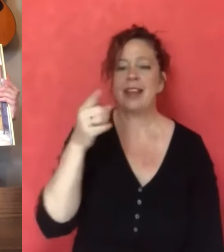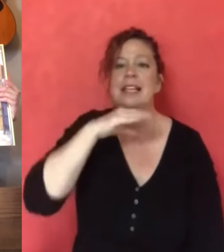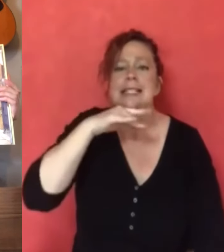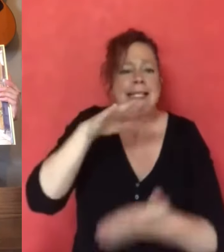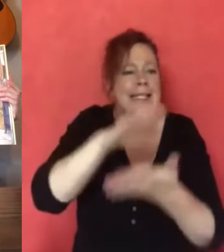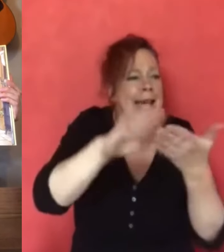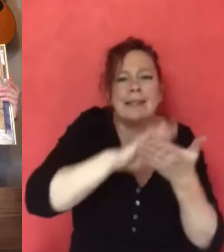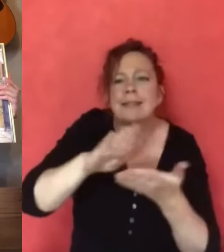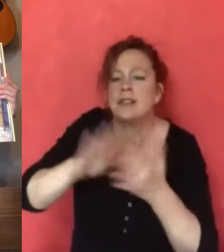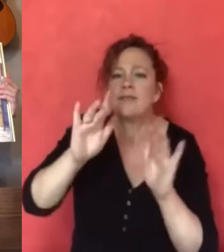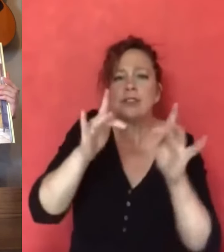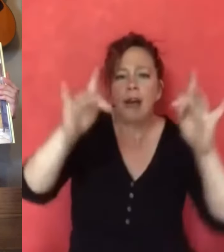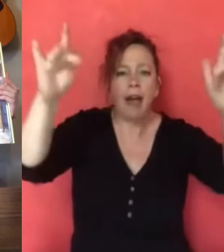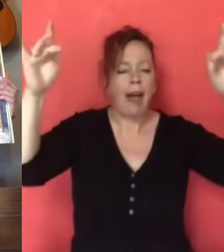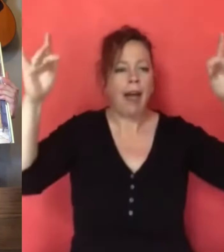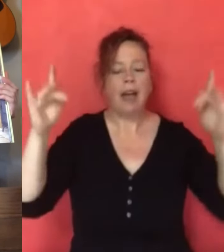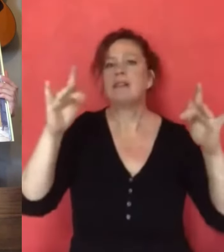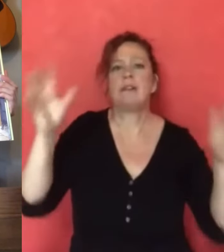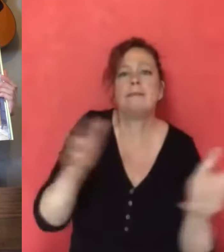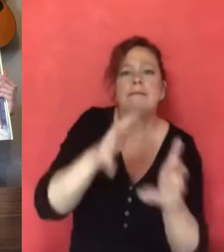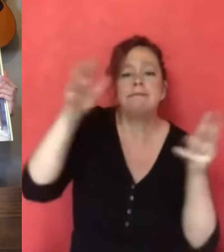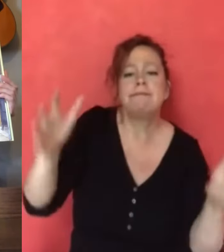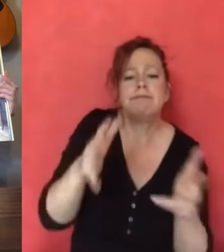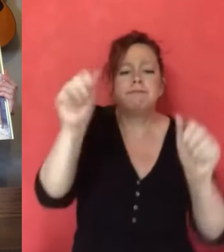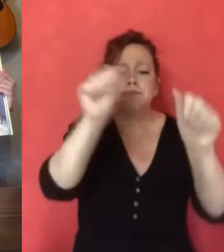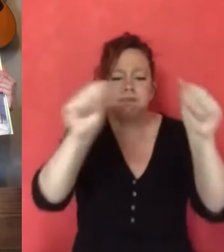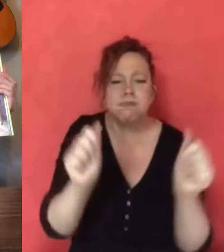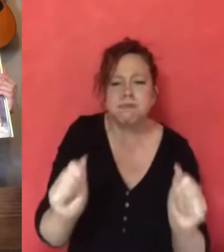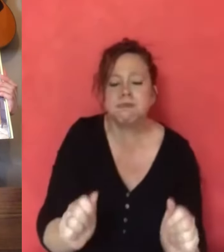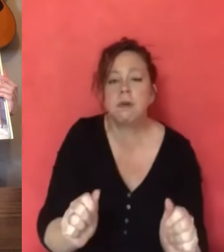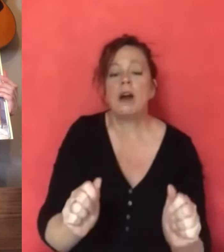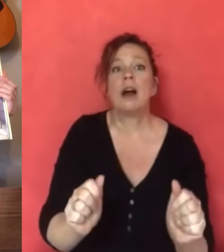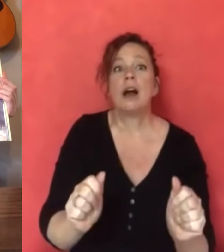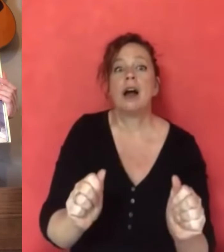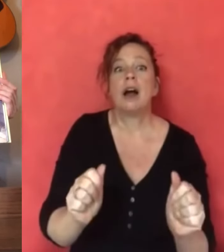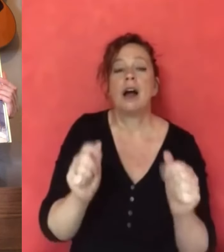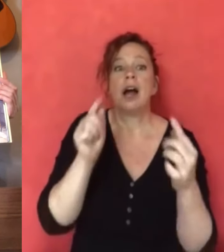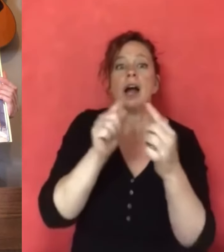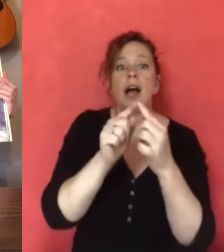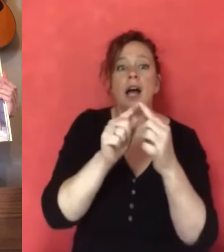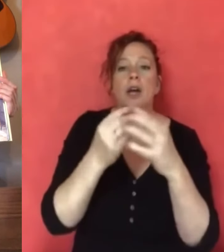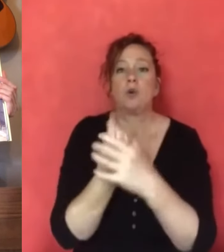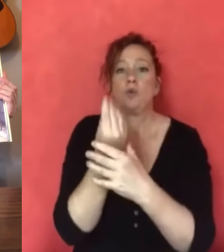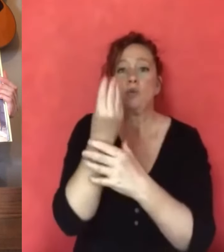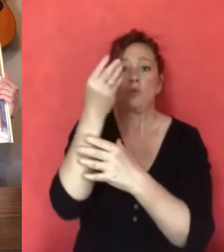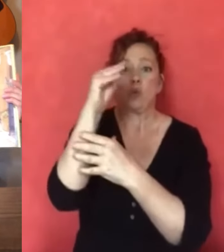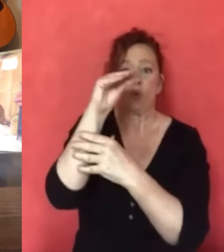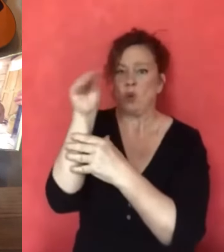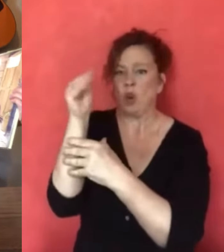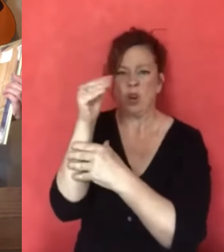They dust. They shine. They fluff and buff. Till Groundhog